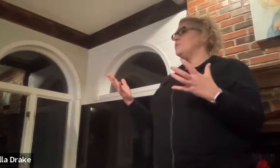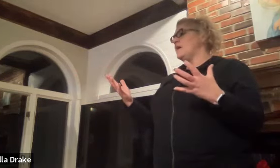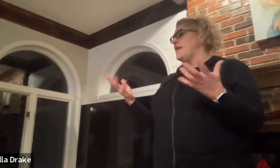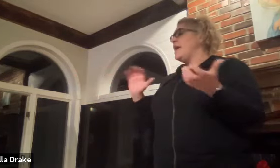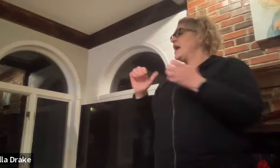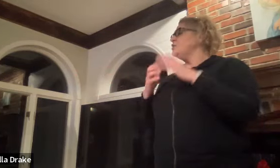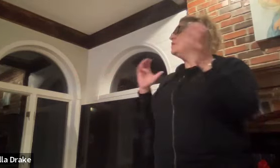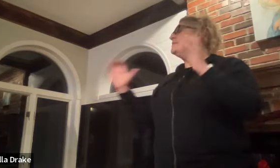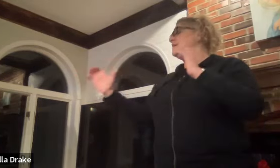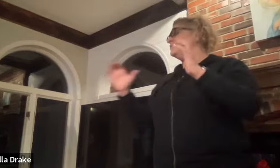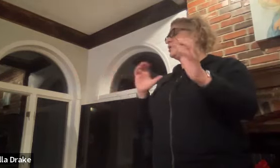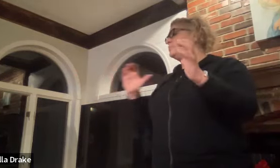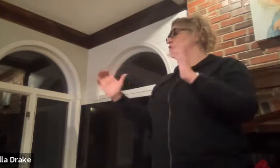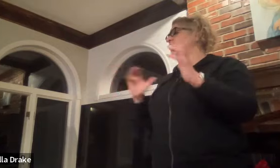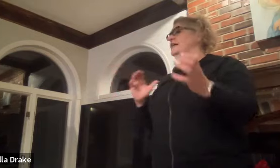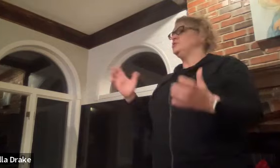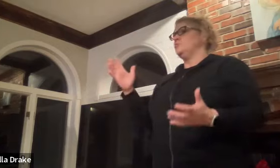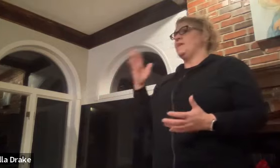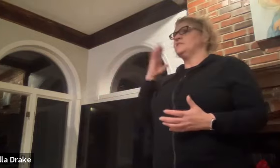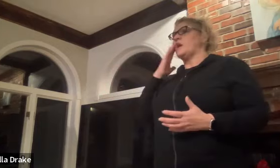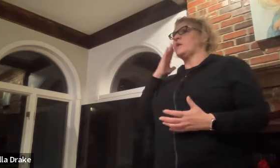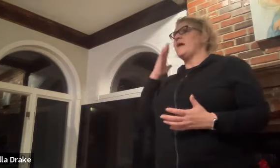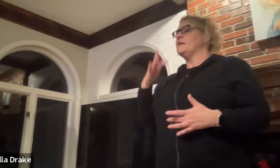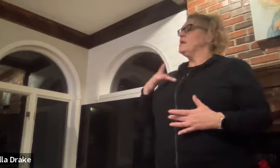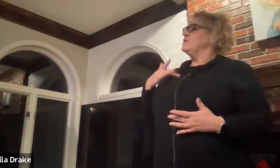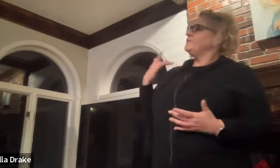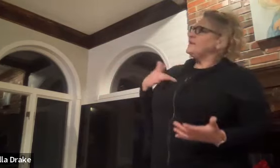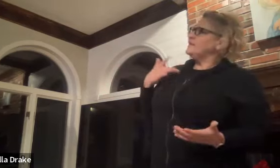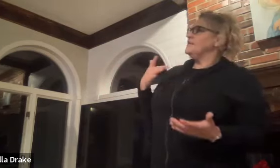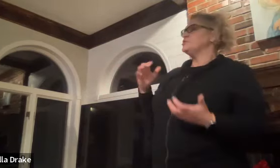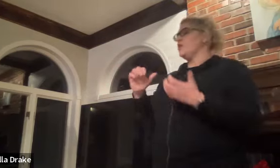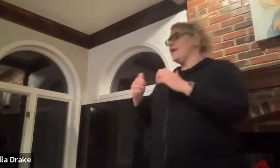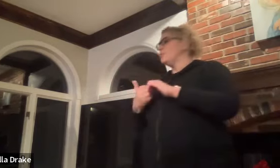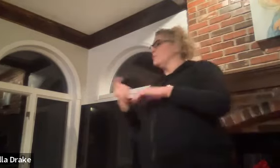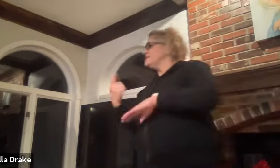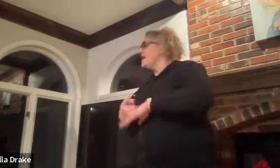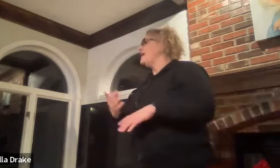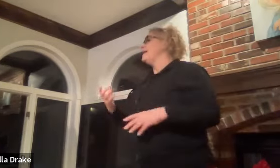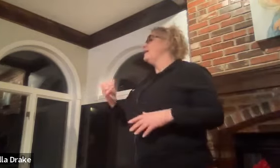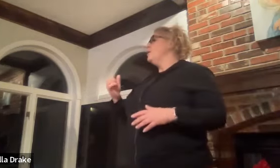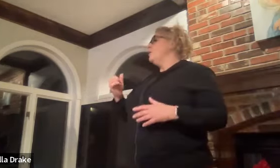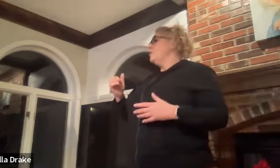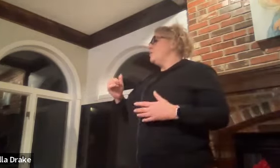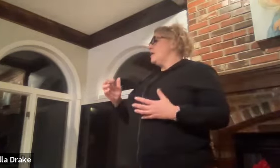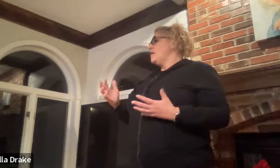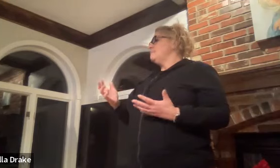want how do you want to be able to communicate do you want to talk about feelings or your day um